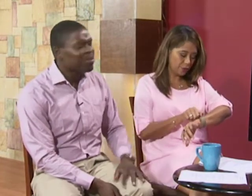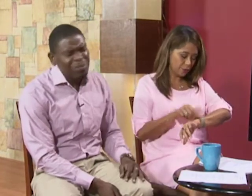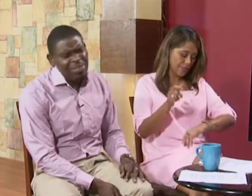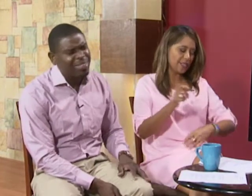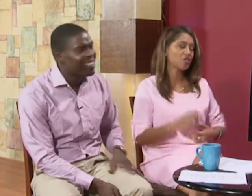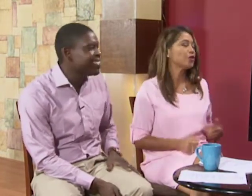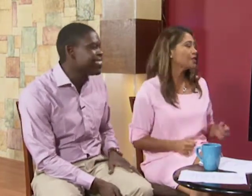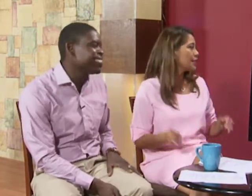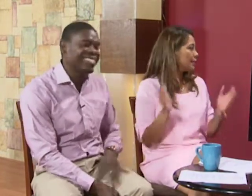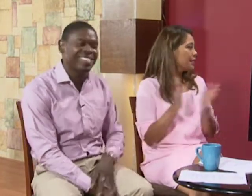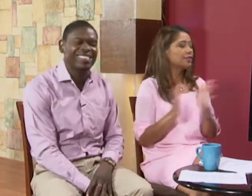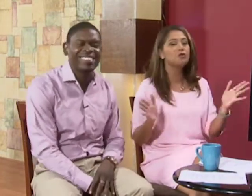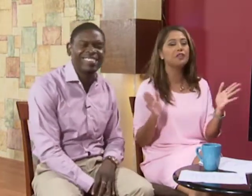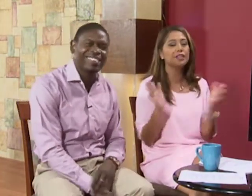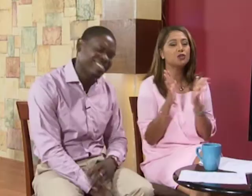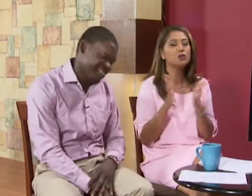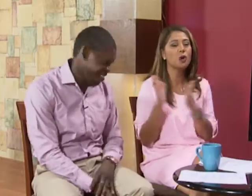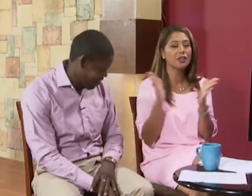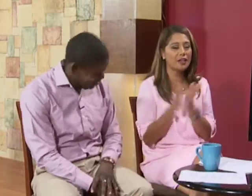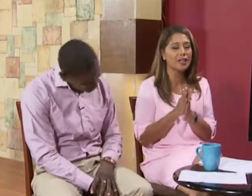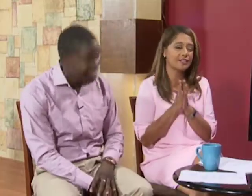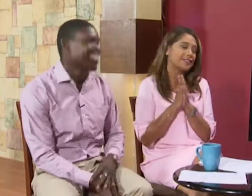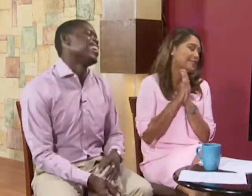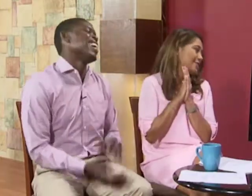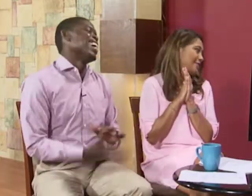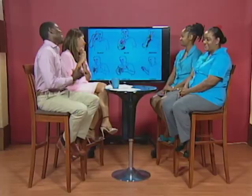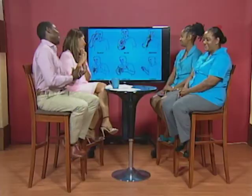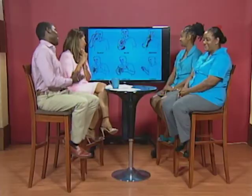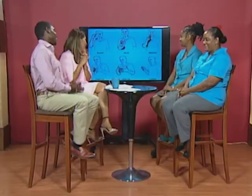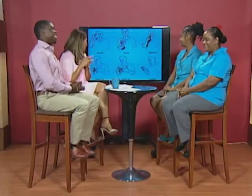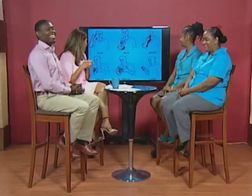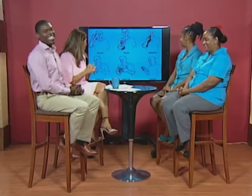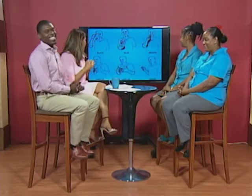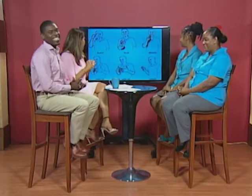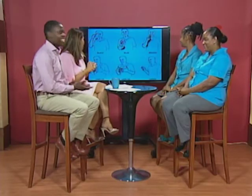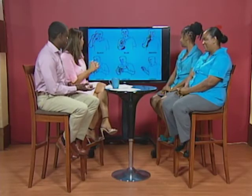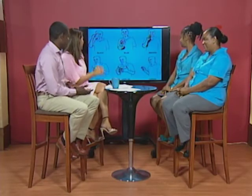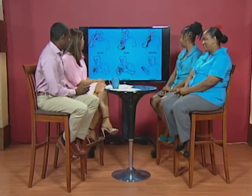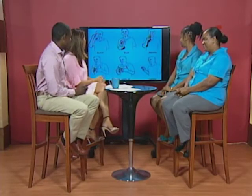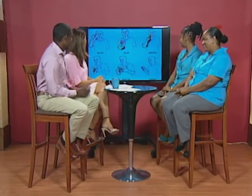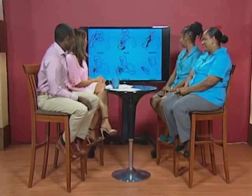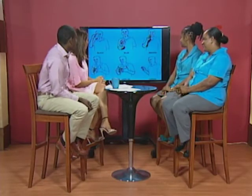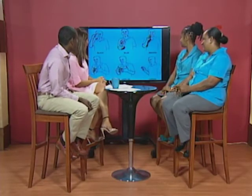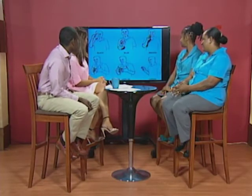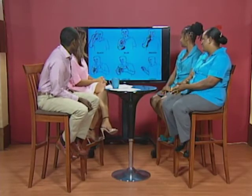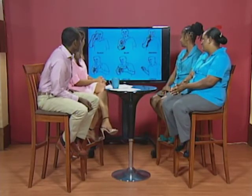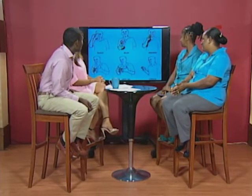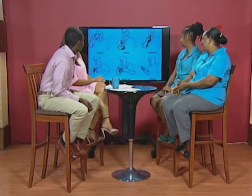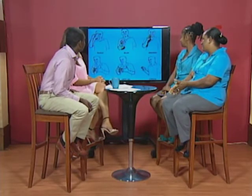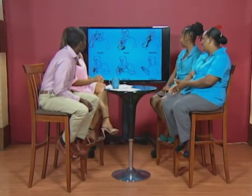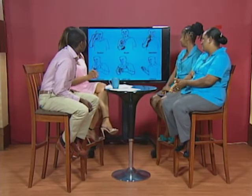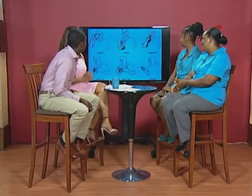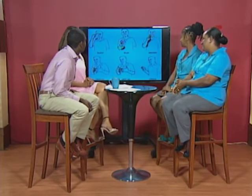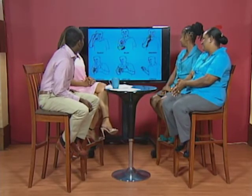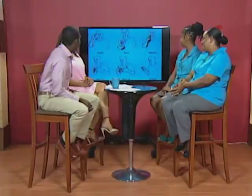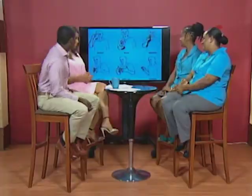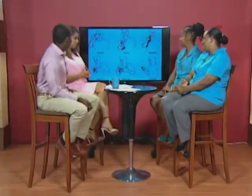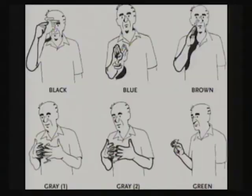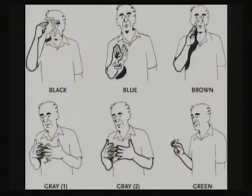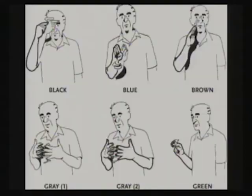no we're running short on time let's move into our colors right yes so our colors okay